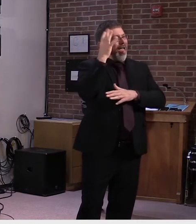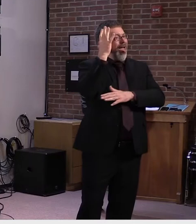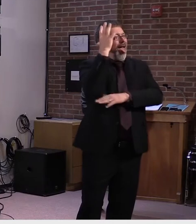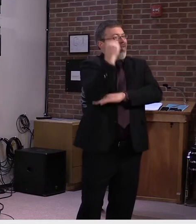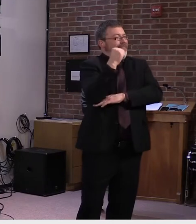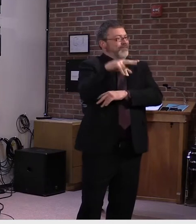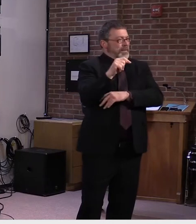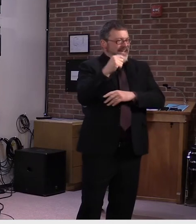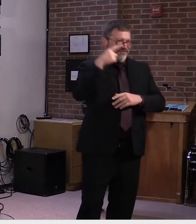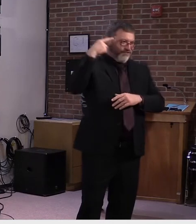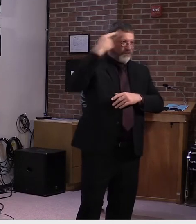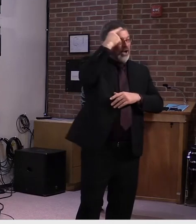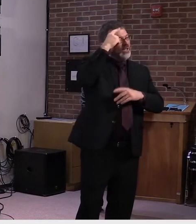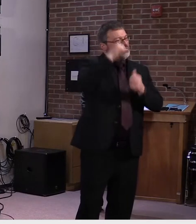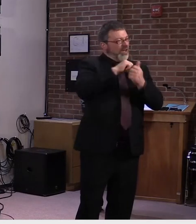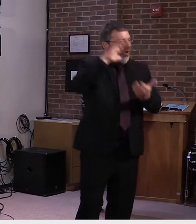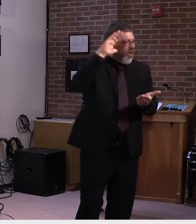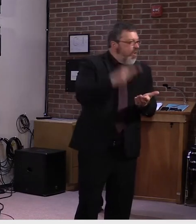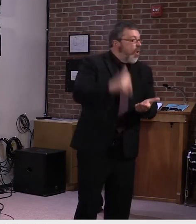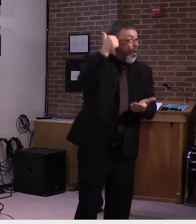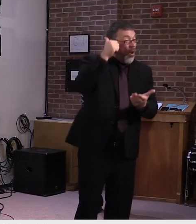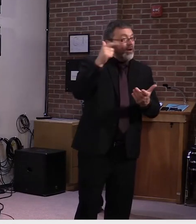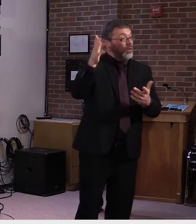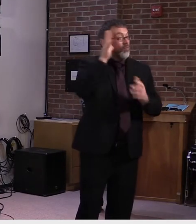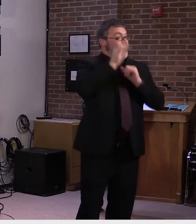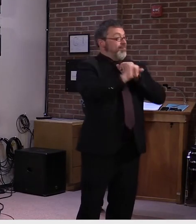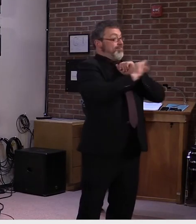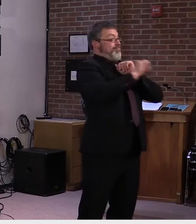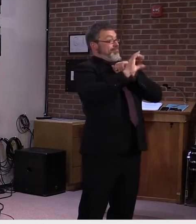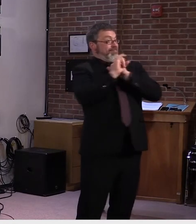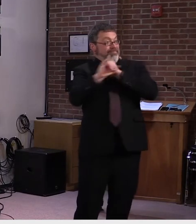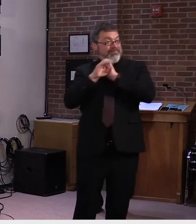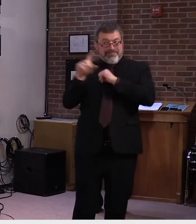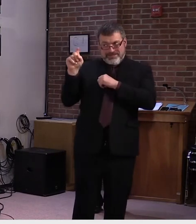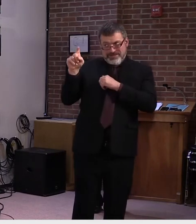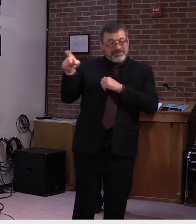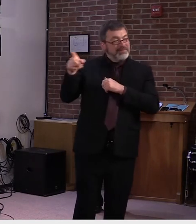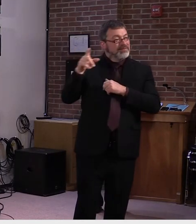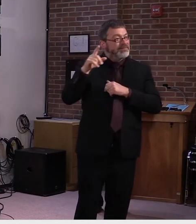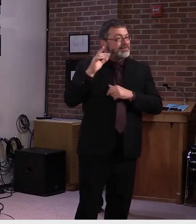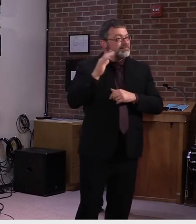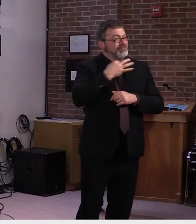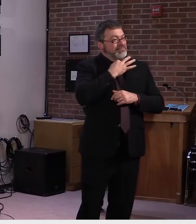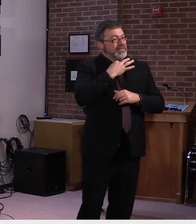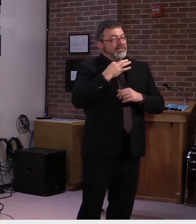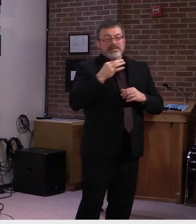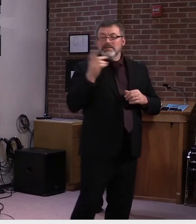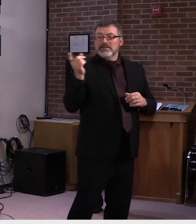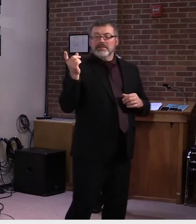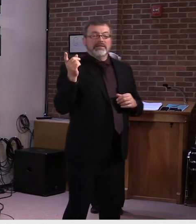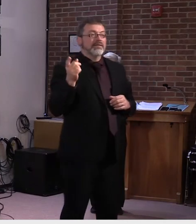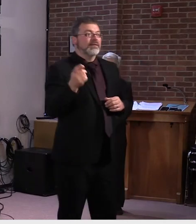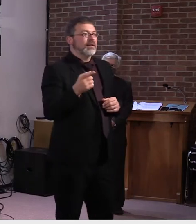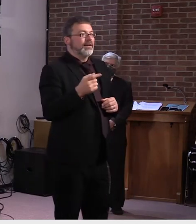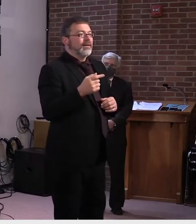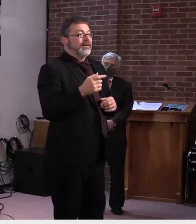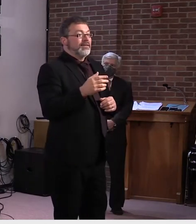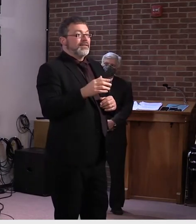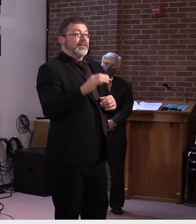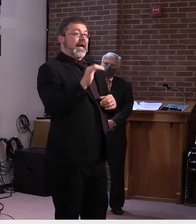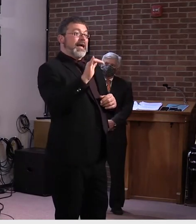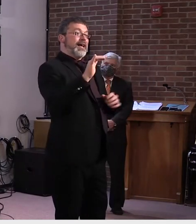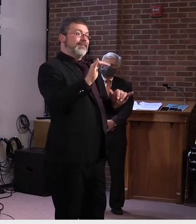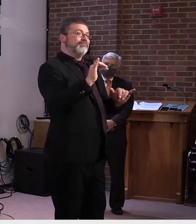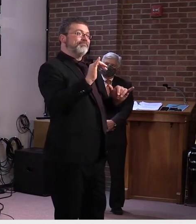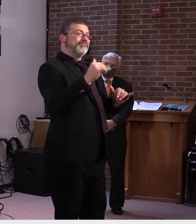in the past and sort of bring people to pay. I, suffice it to say that, uh, I'm interested in doing something like that. Uh,